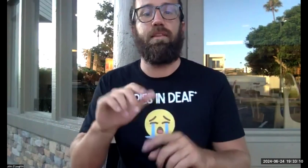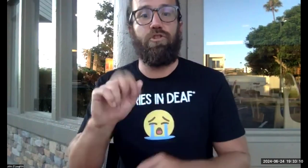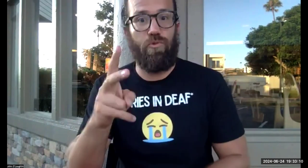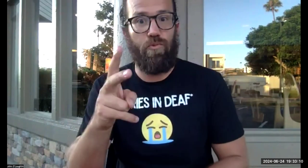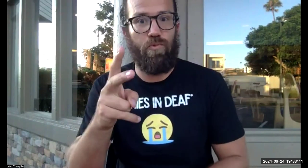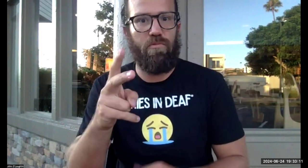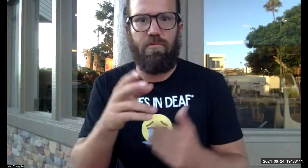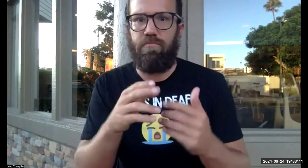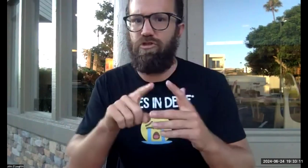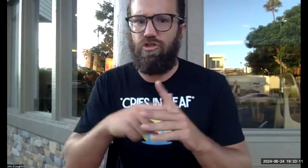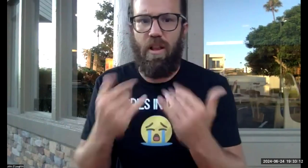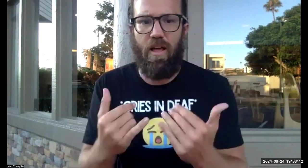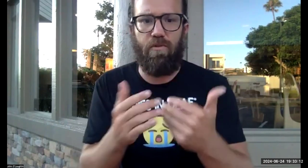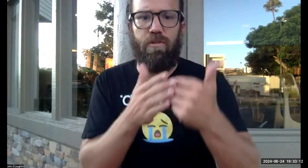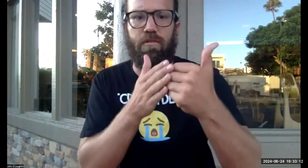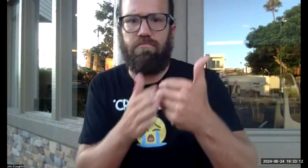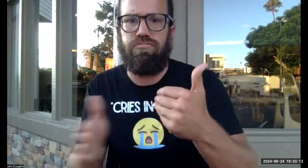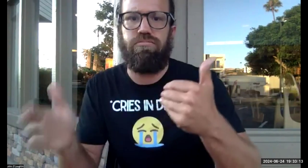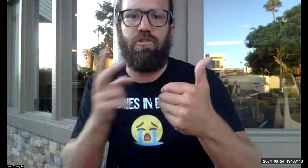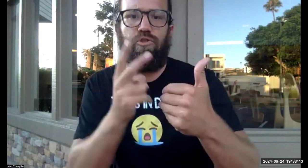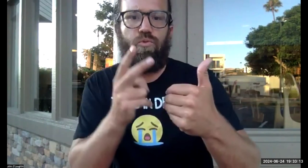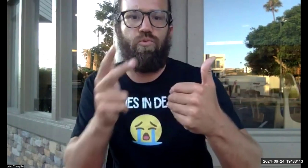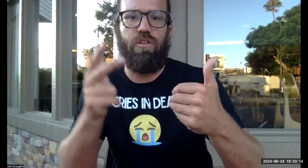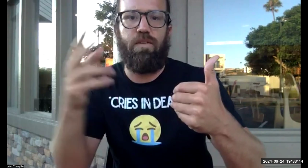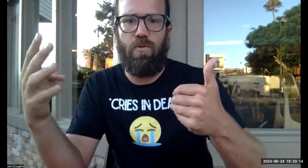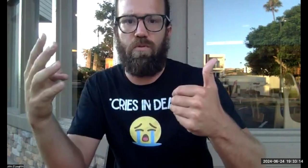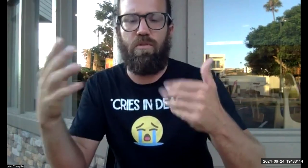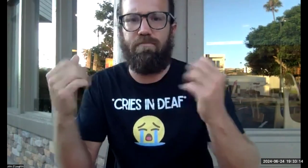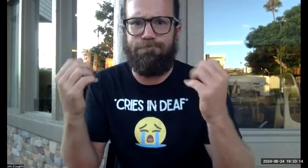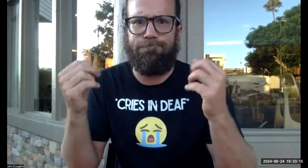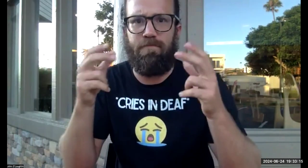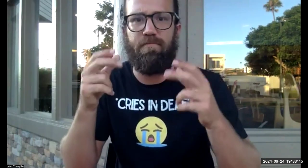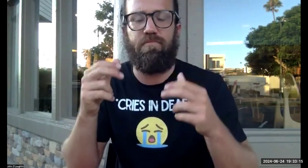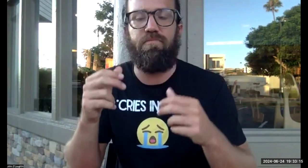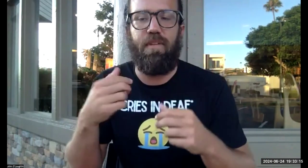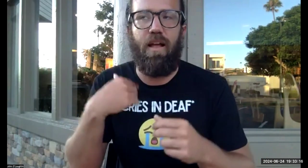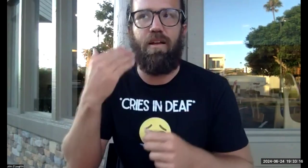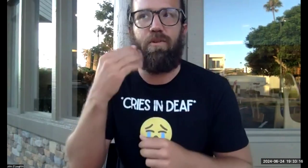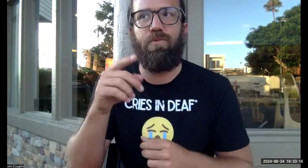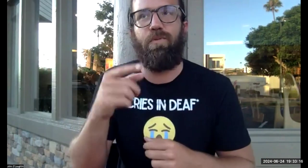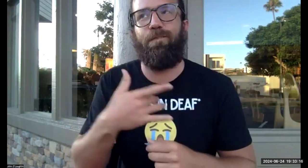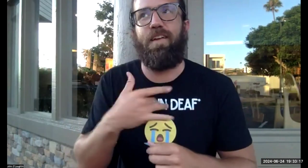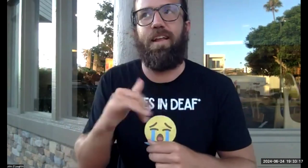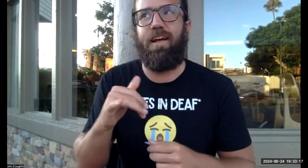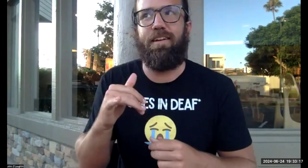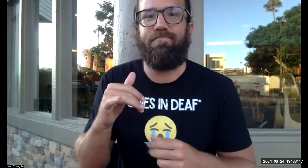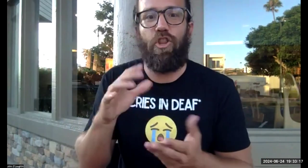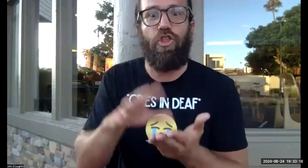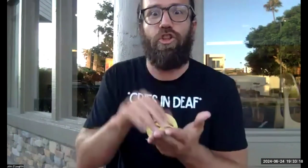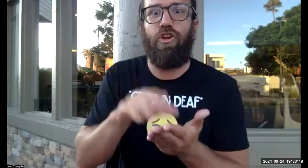That's, it is what it is. ASL 2, we're starting now, 2, 3, and 4. I know